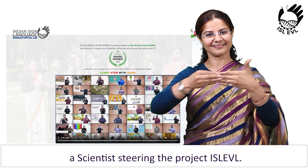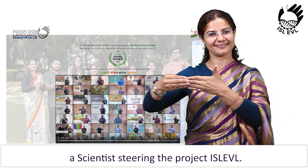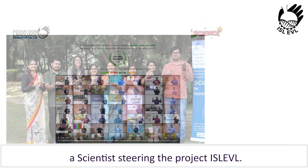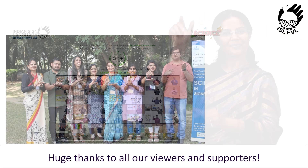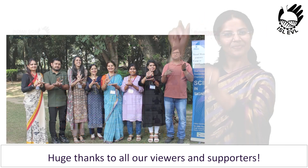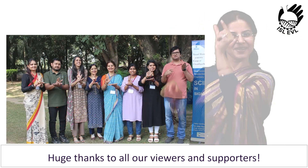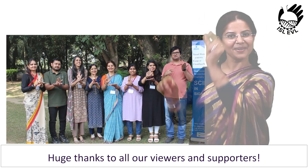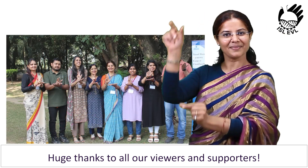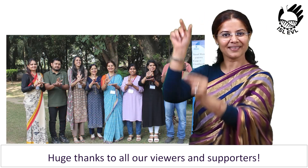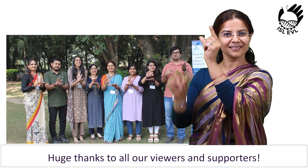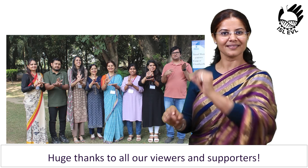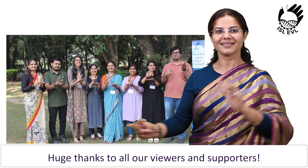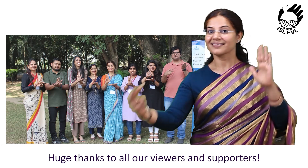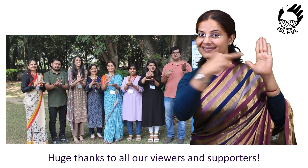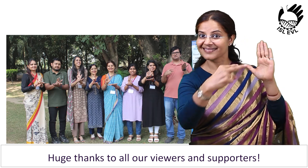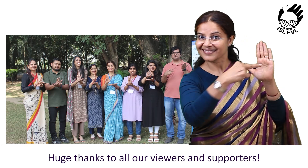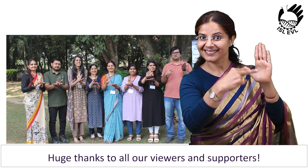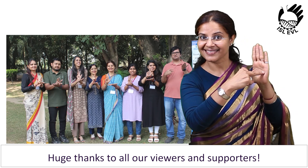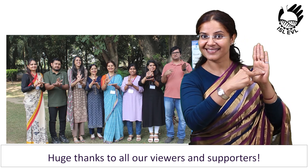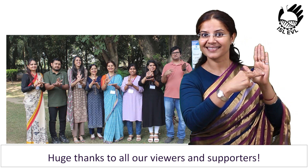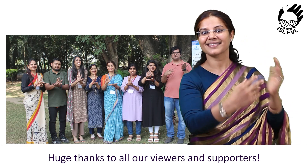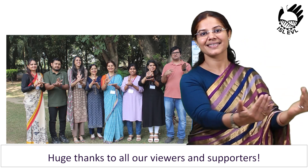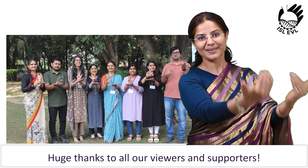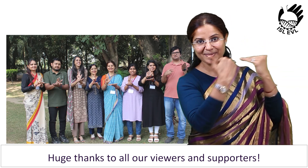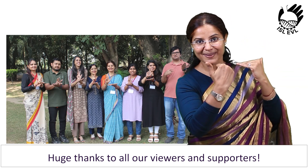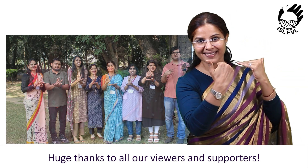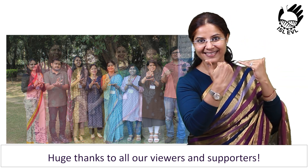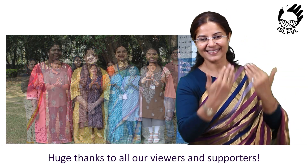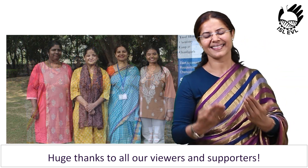Huge thanks to all our viewers and supporters.